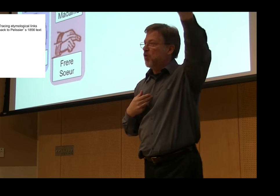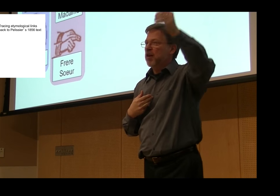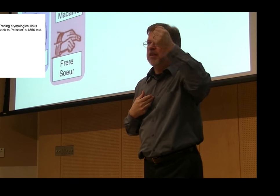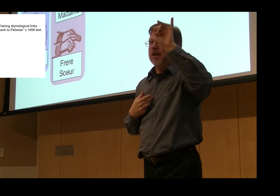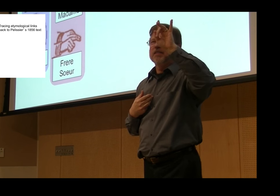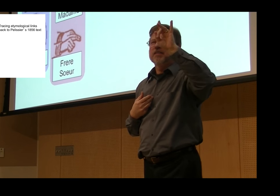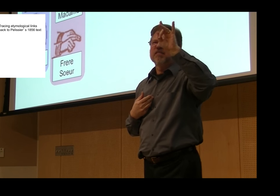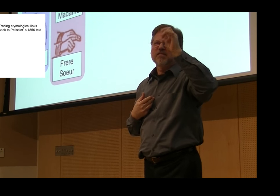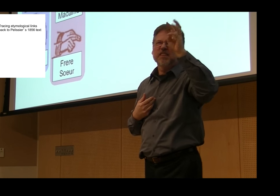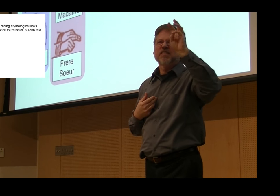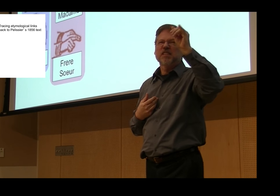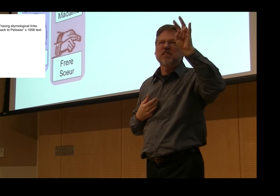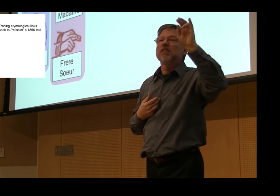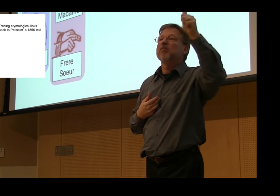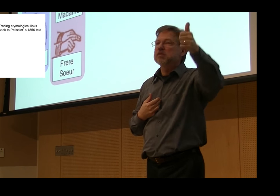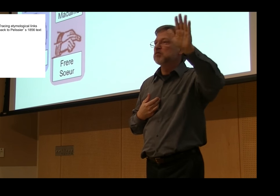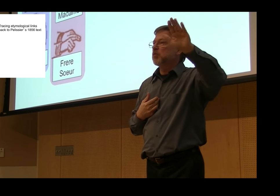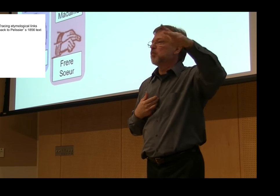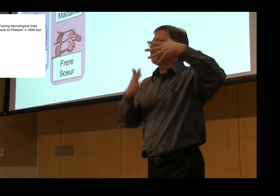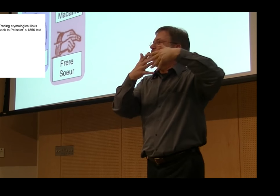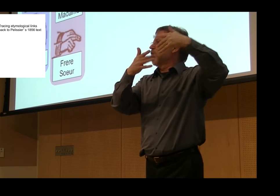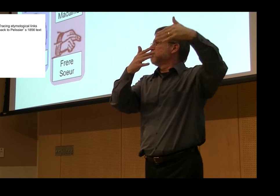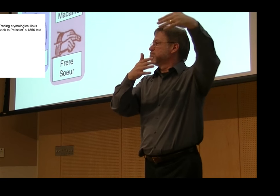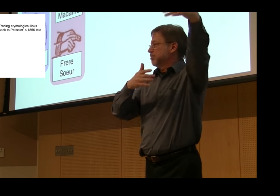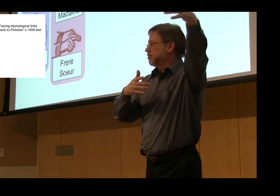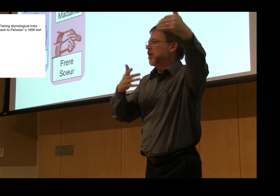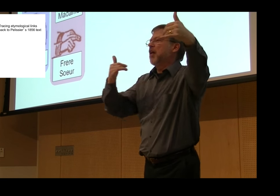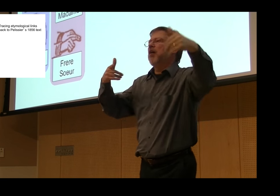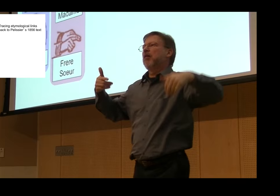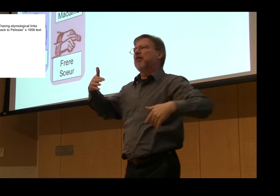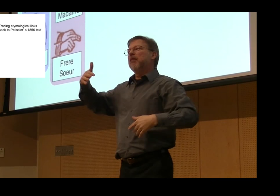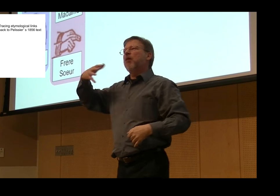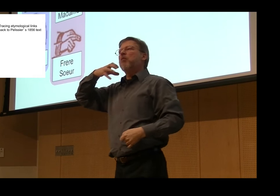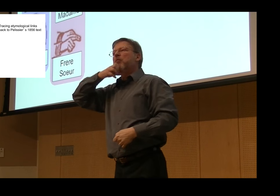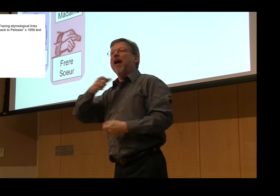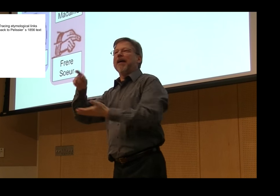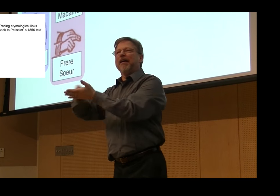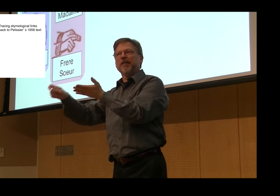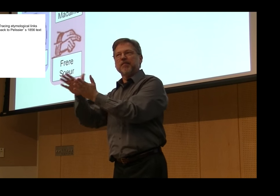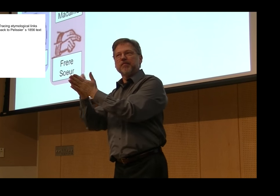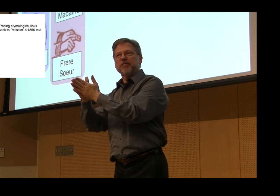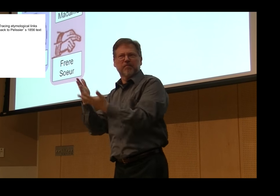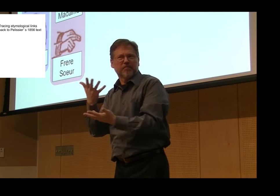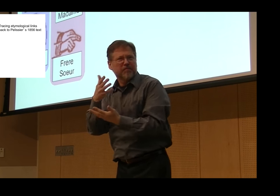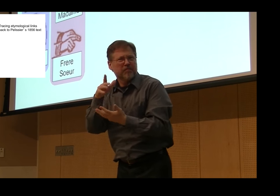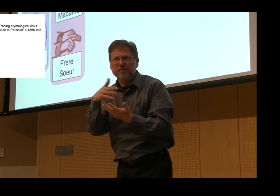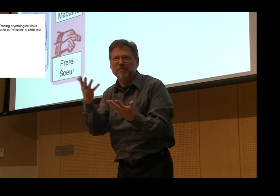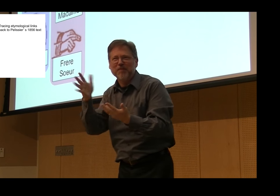pupils. Once Clerc left to come to the United States and established the first schools for the deaf,